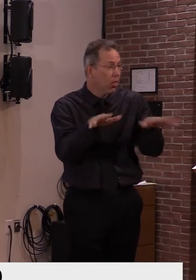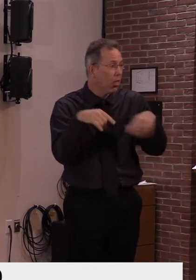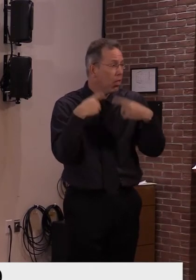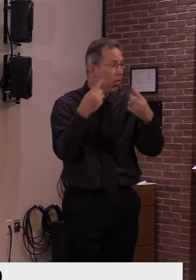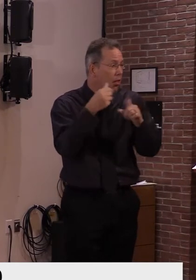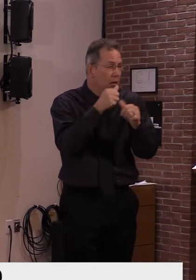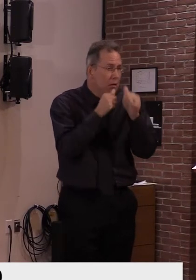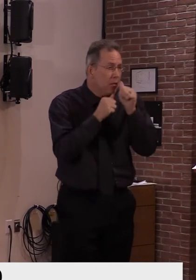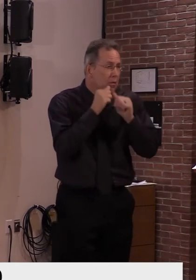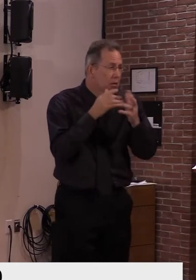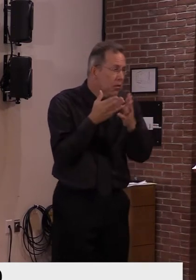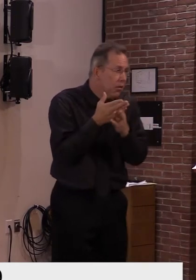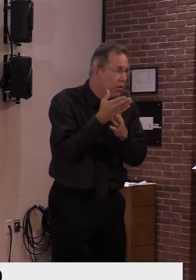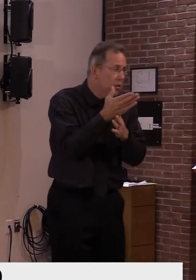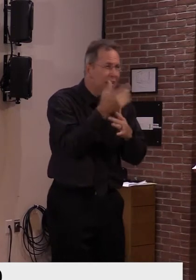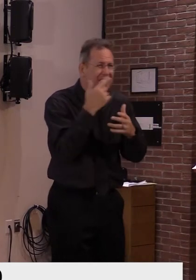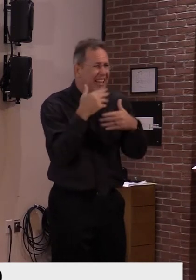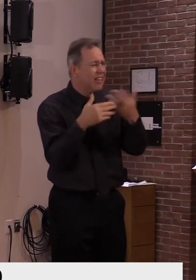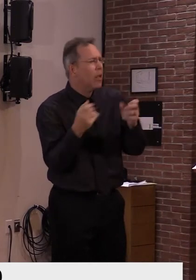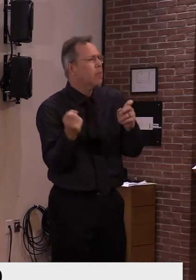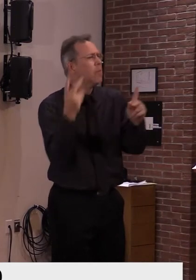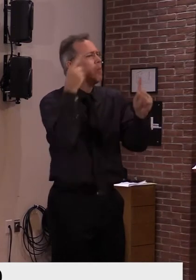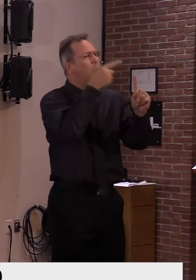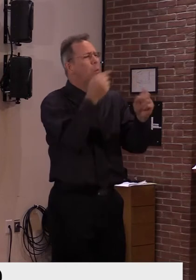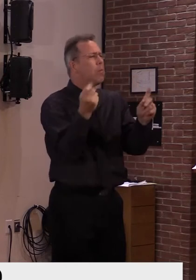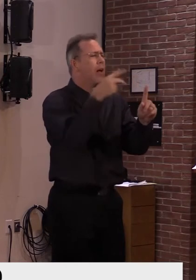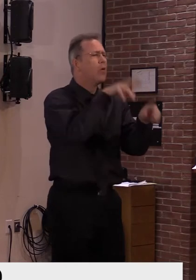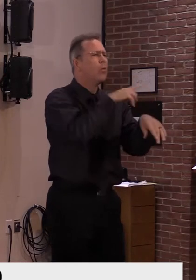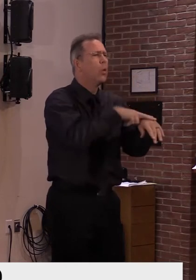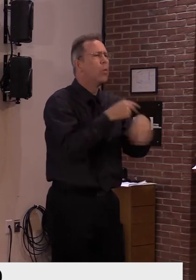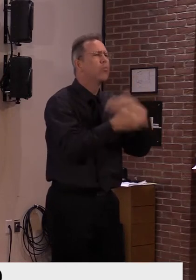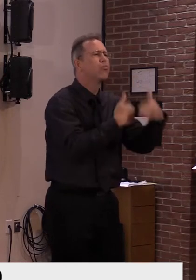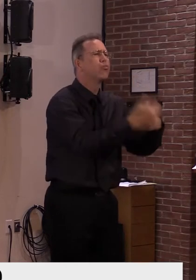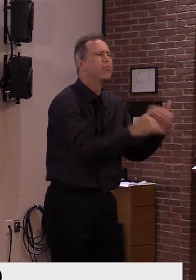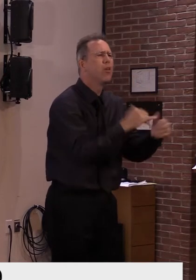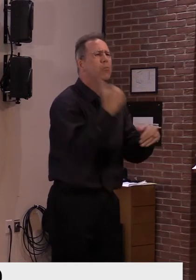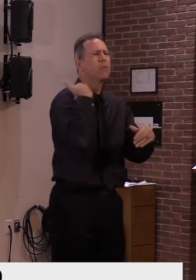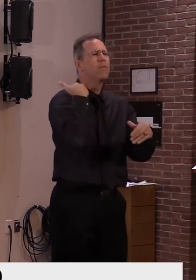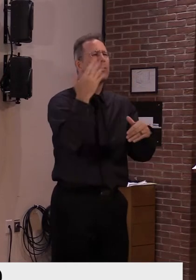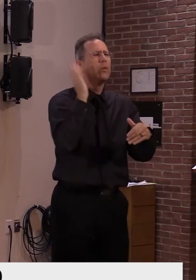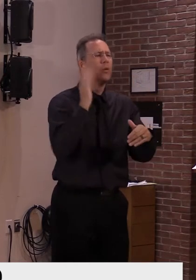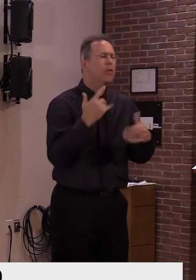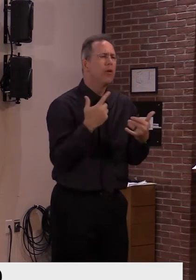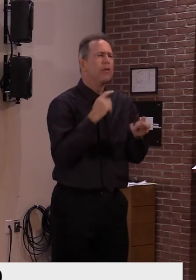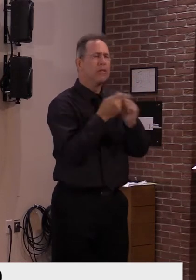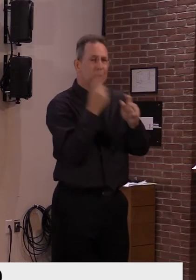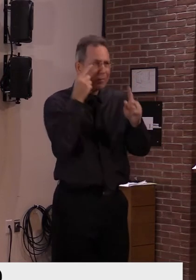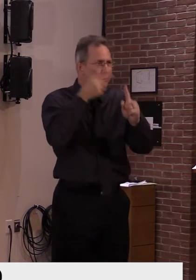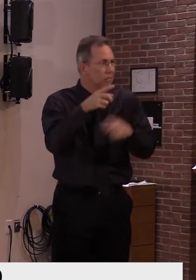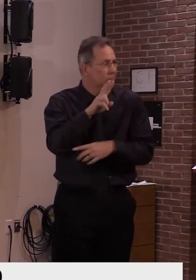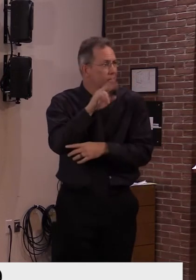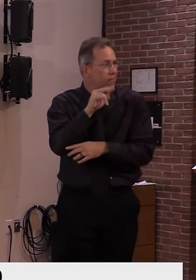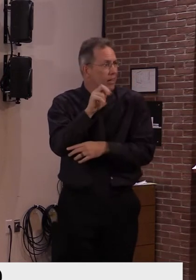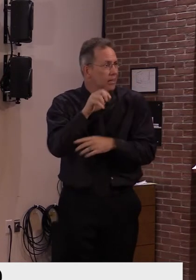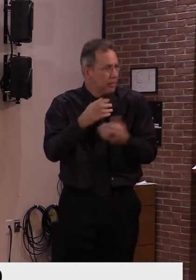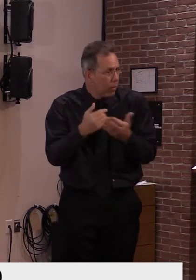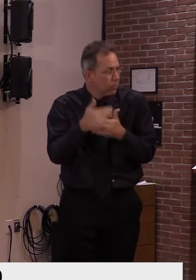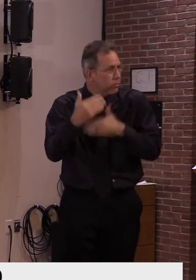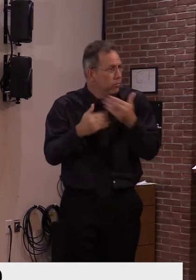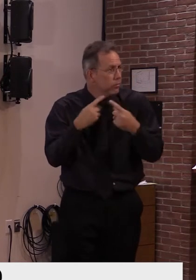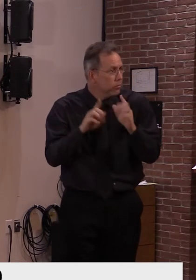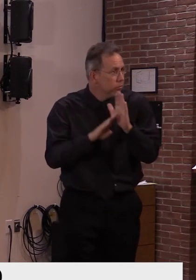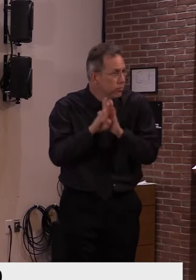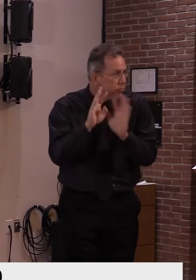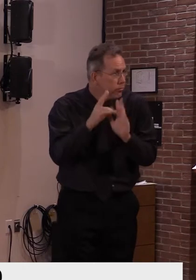and widely distributed. I want to congratulate UVM and UVM Medical Center on taking this on. And with